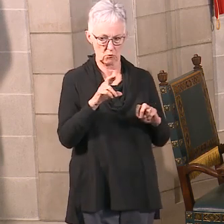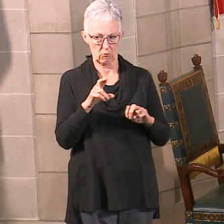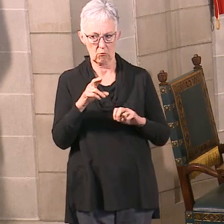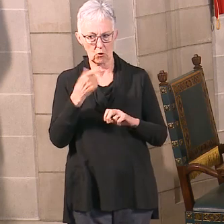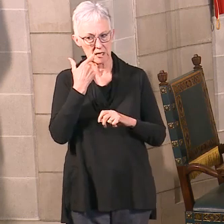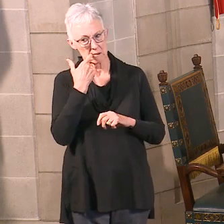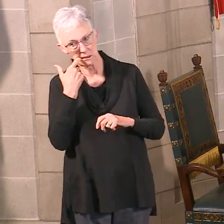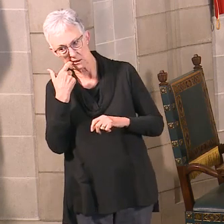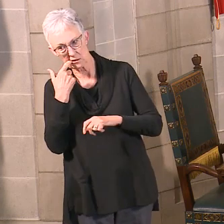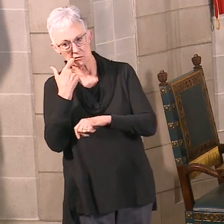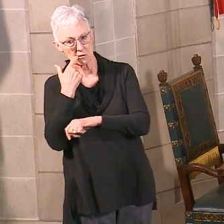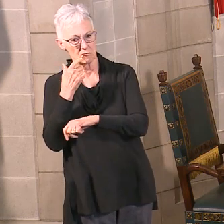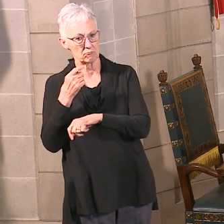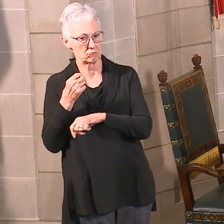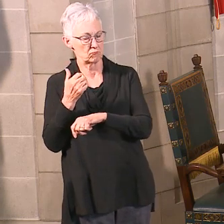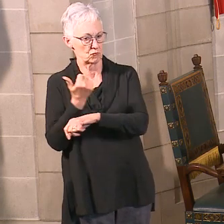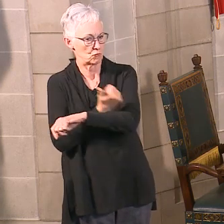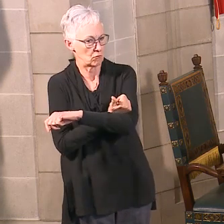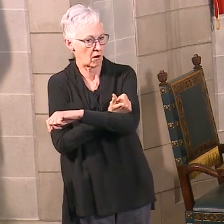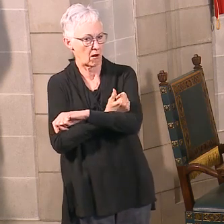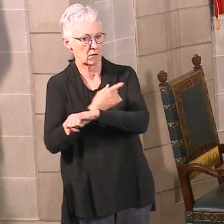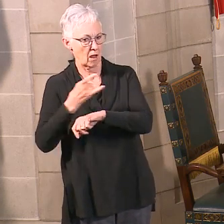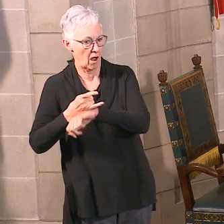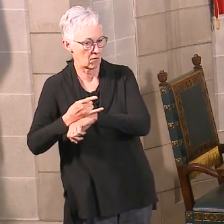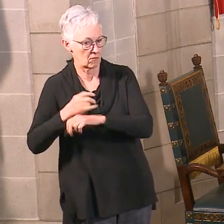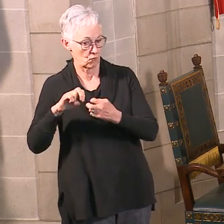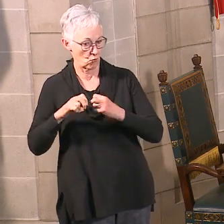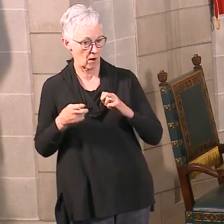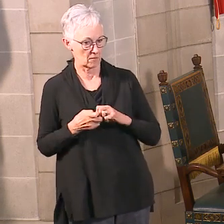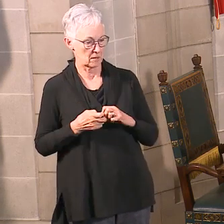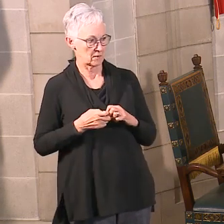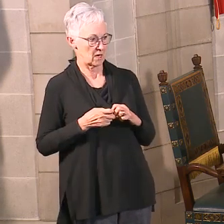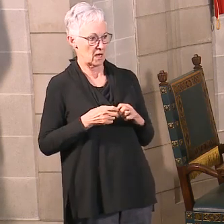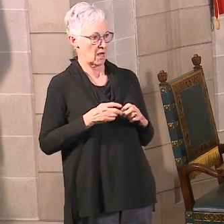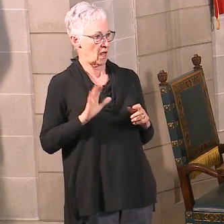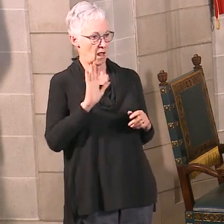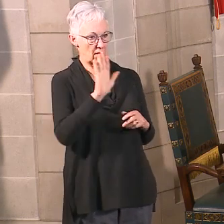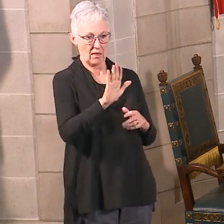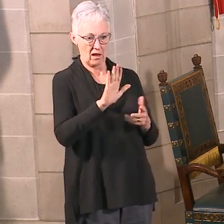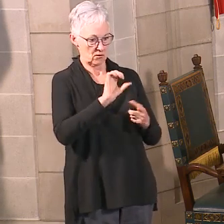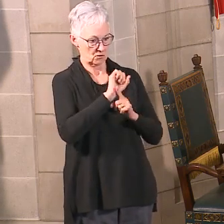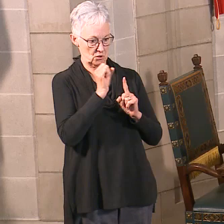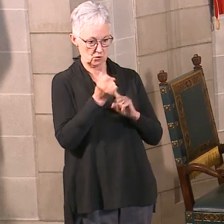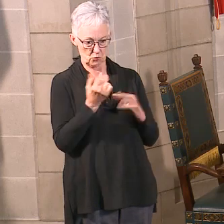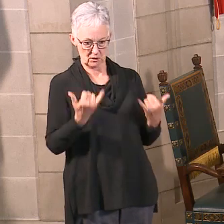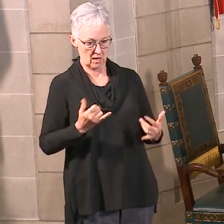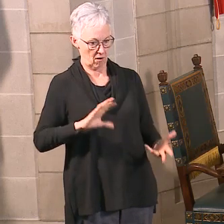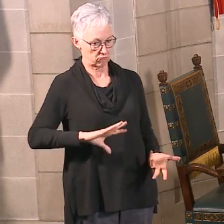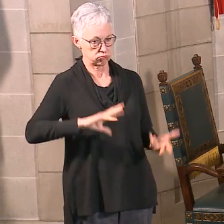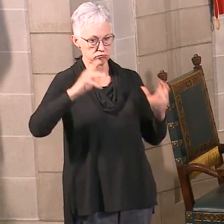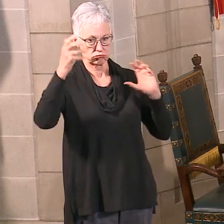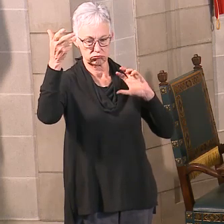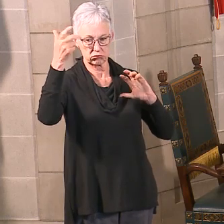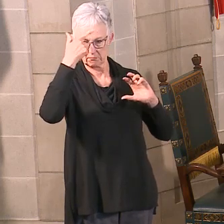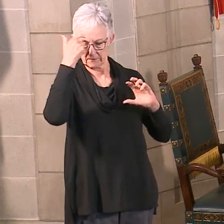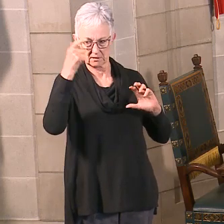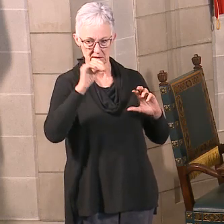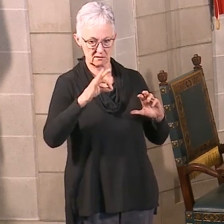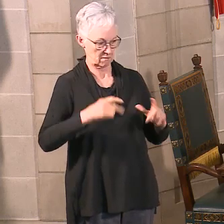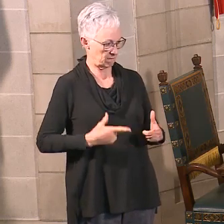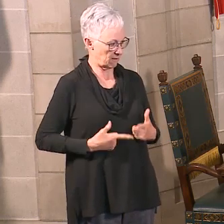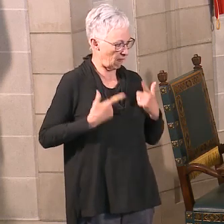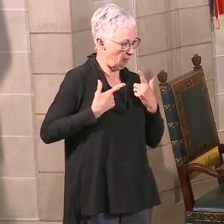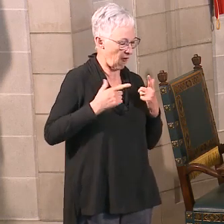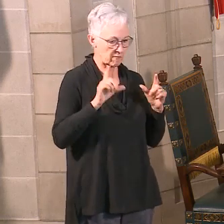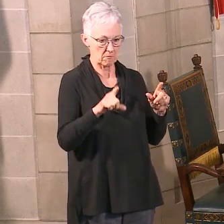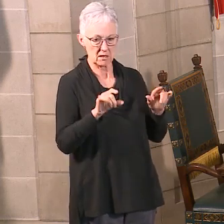And while social distancing does protect their physical health, it is very detrimental to their mental health. So paying attention to how